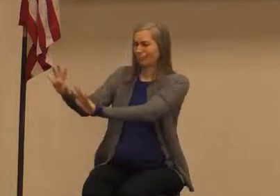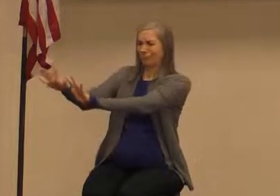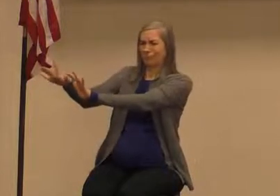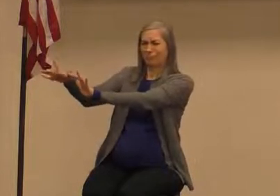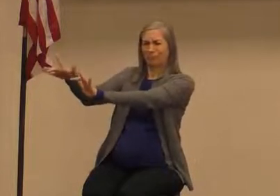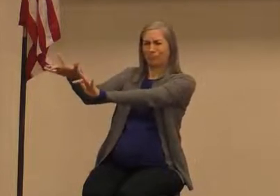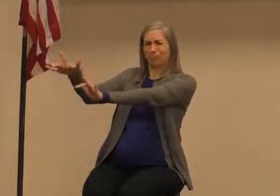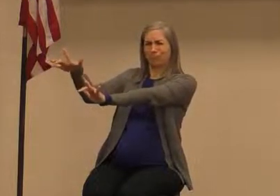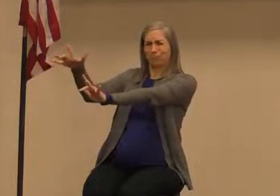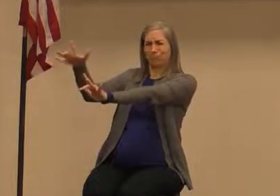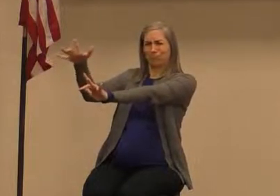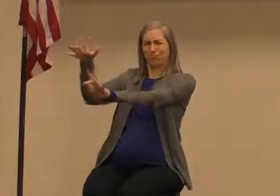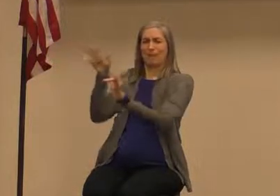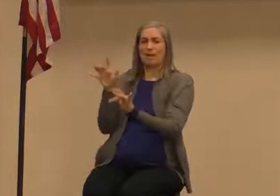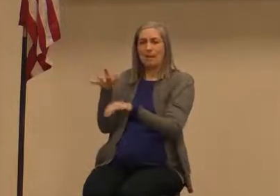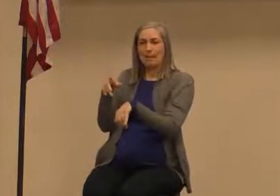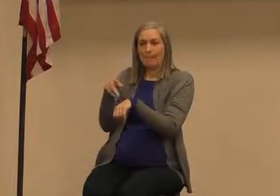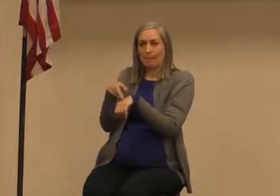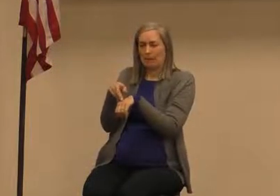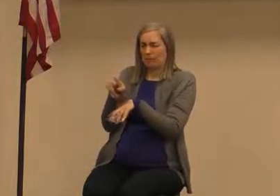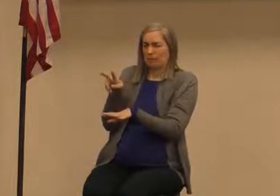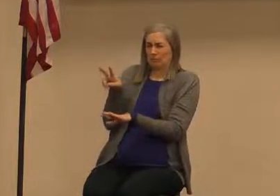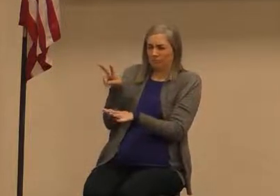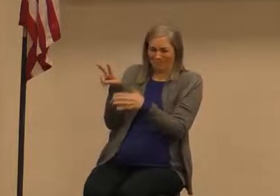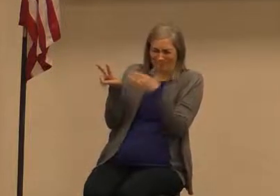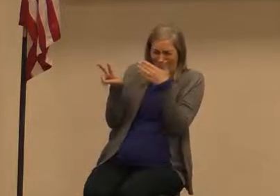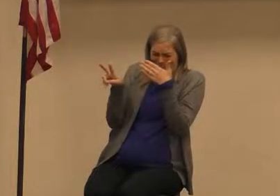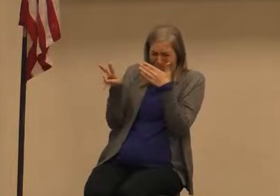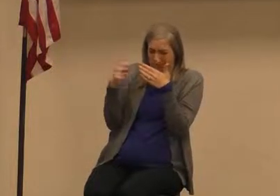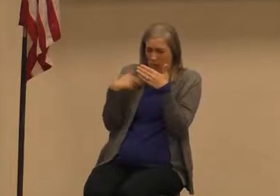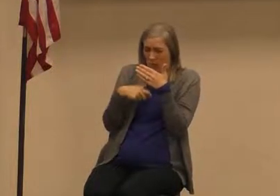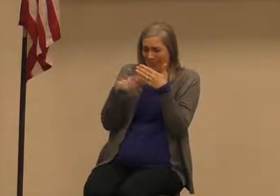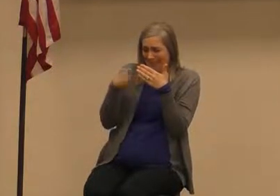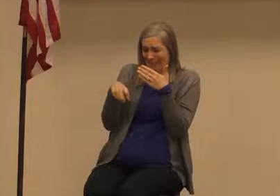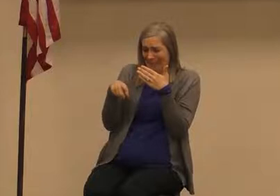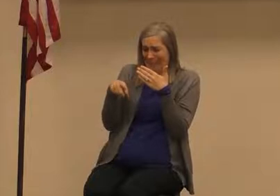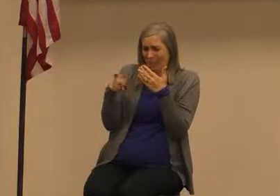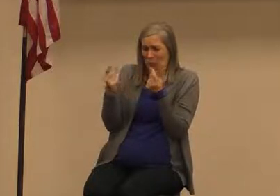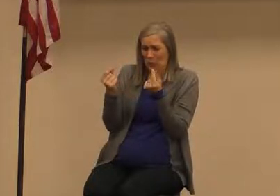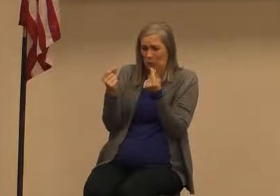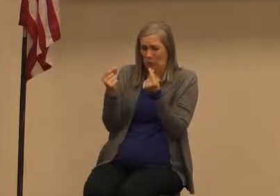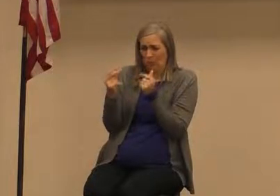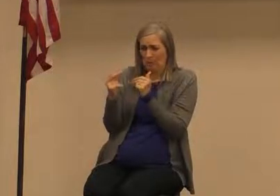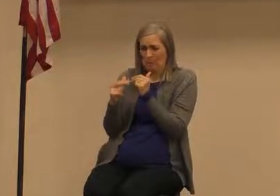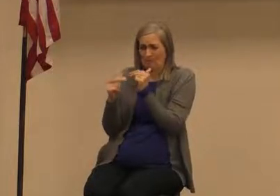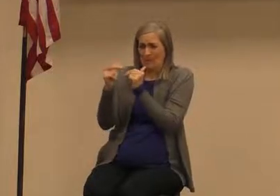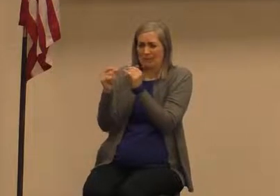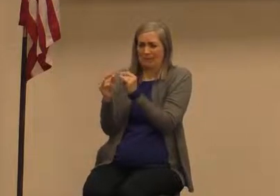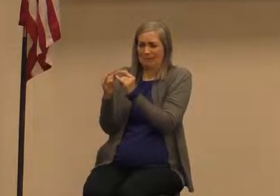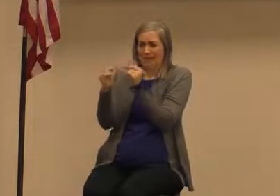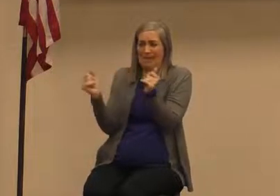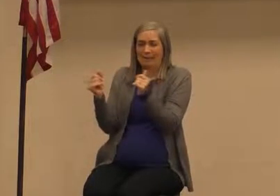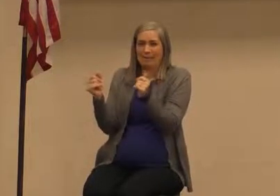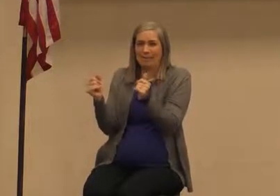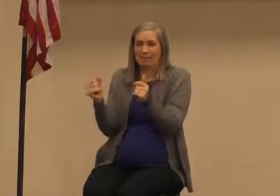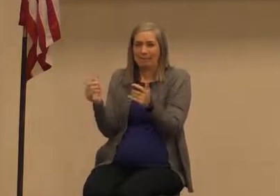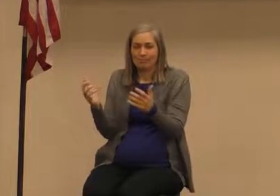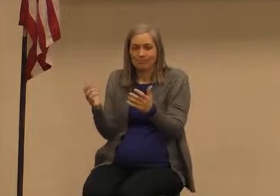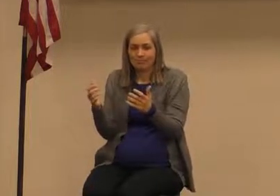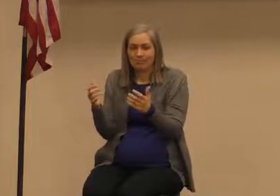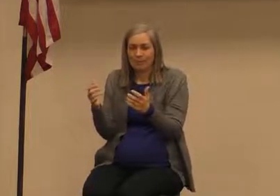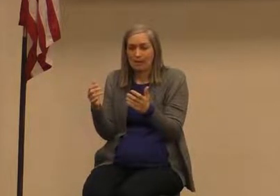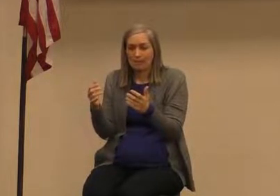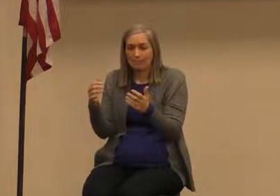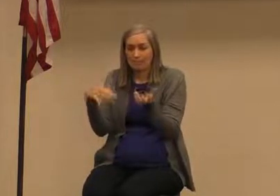bright and Peter goes you know what we really need right now we need a tent and you know what the voice from the clouds says to him